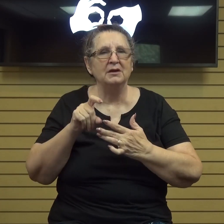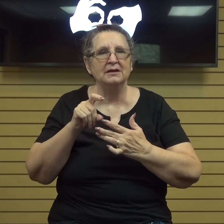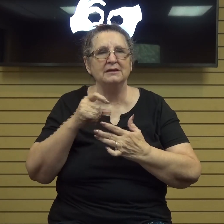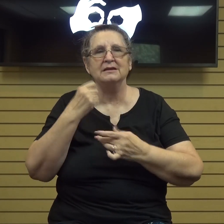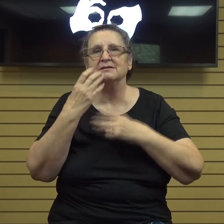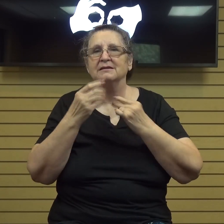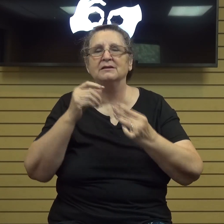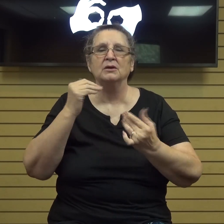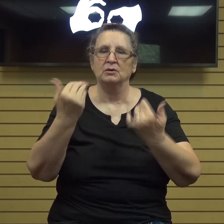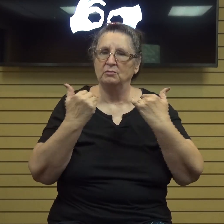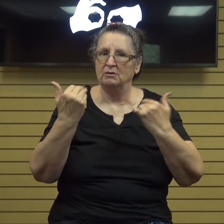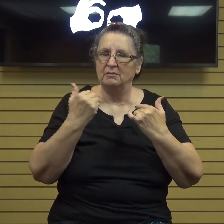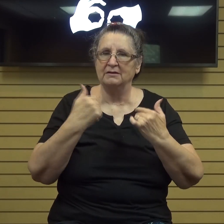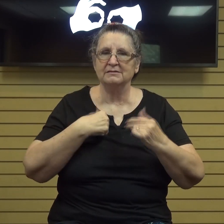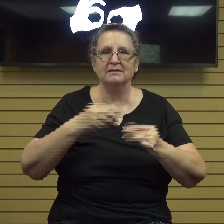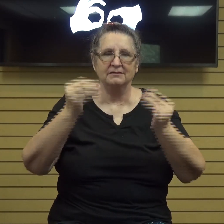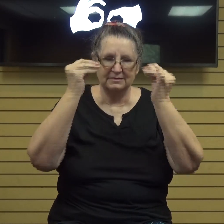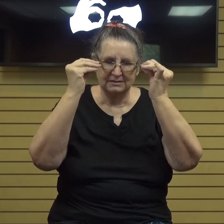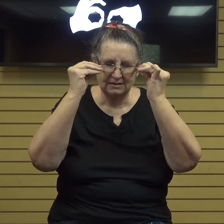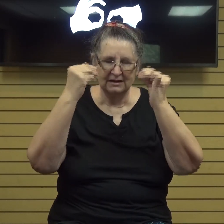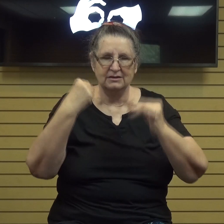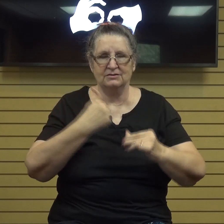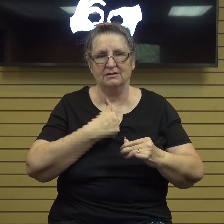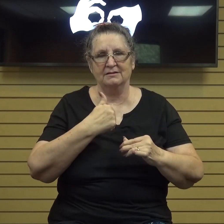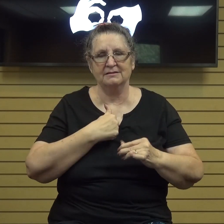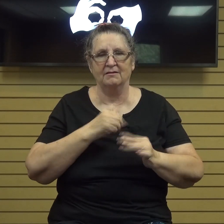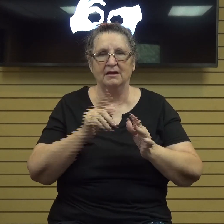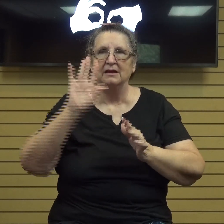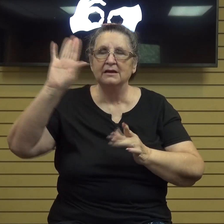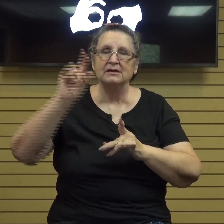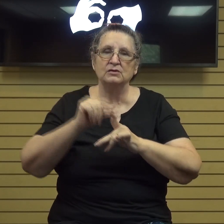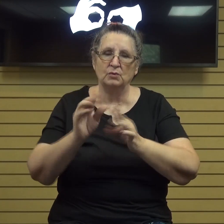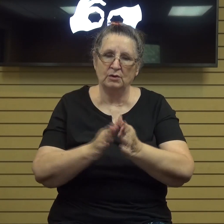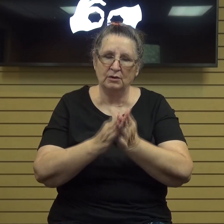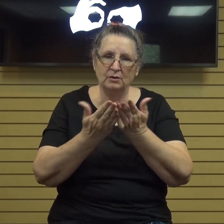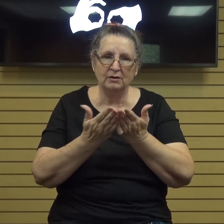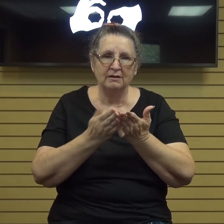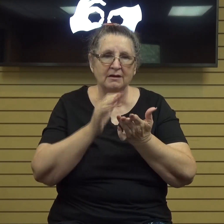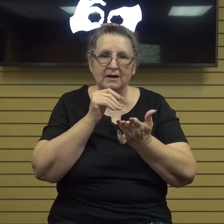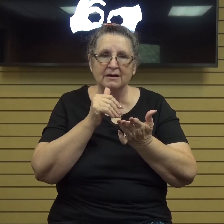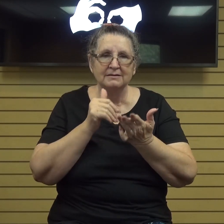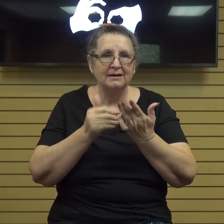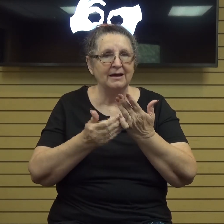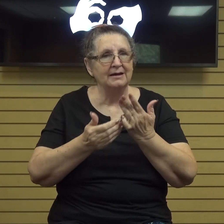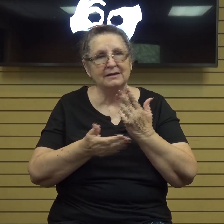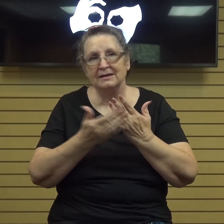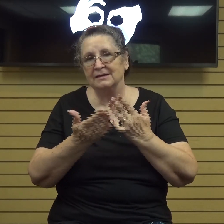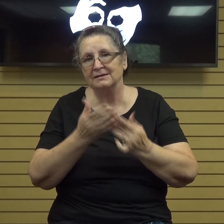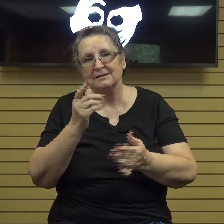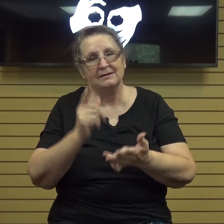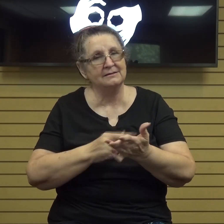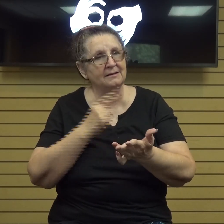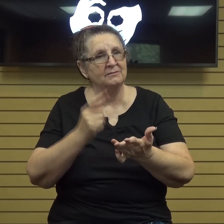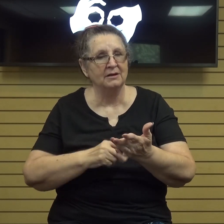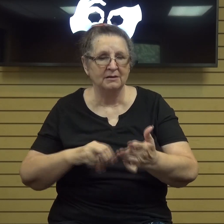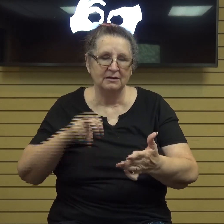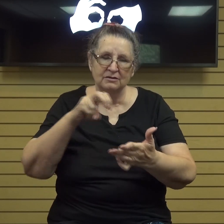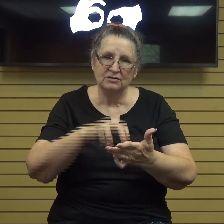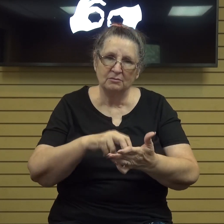ourselves to teach ourselves open up the word sometimes it's not as easy as other times um to jump straight into the word but we need